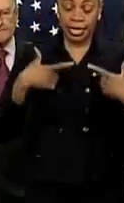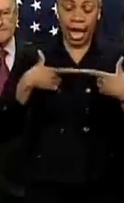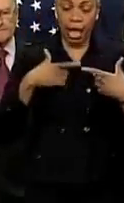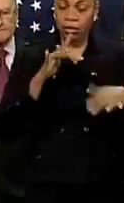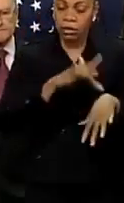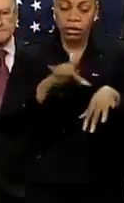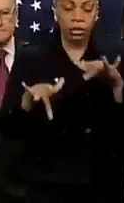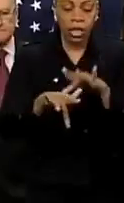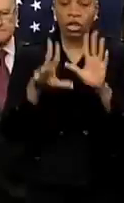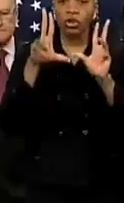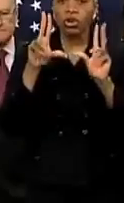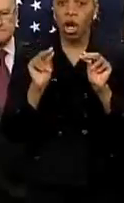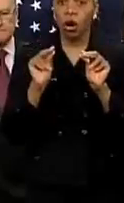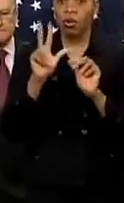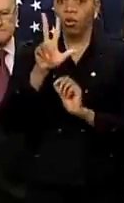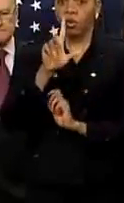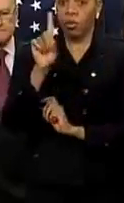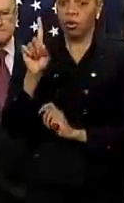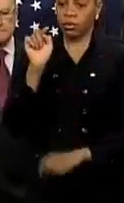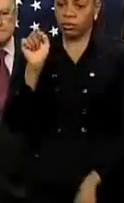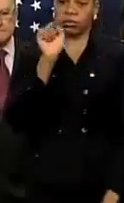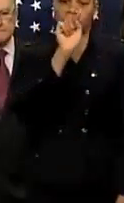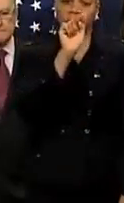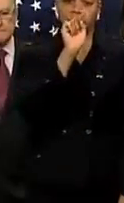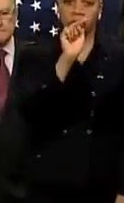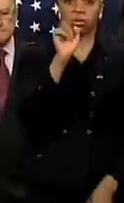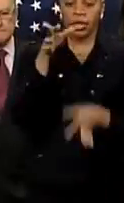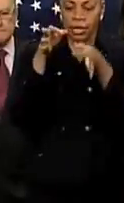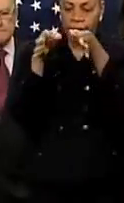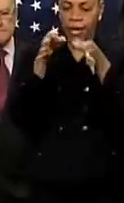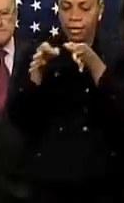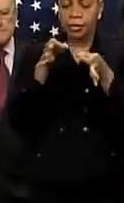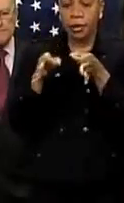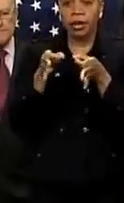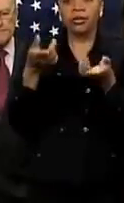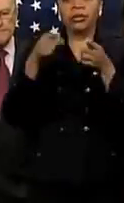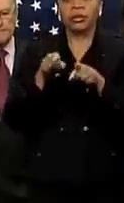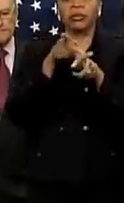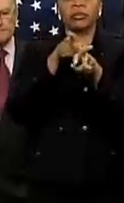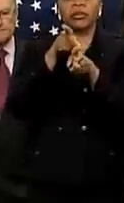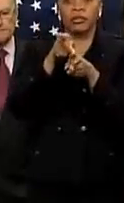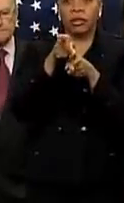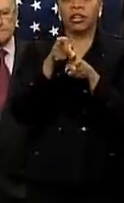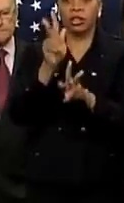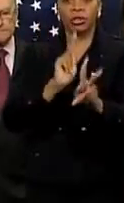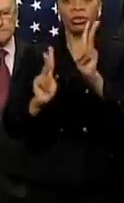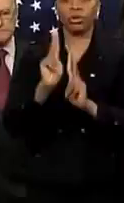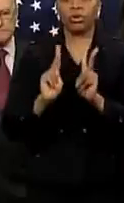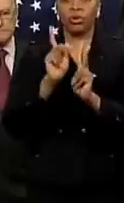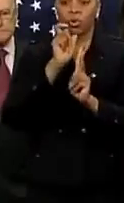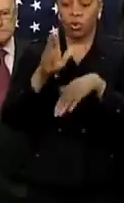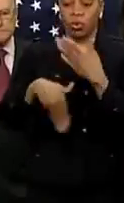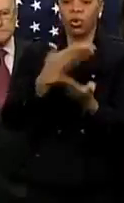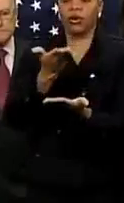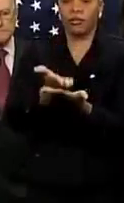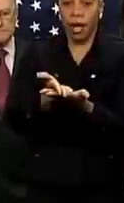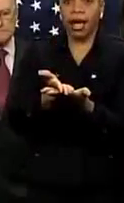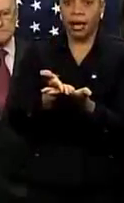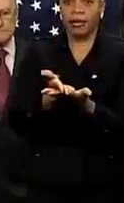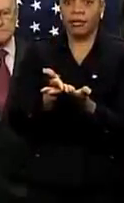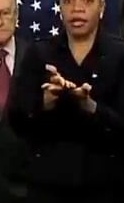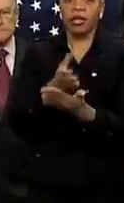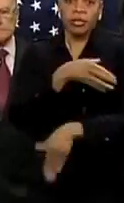Pick up the phone, call 311, and they'll tell you what to do, and we'll get a professional crew there to remove it. The power lines are